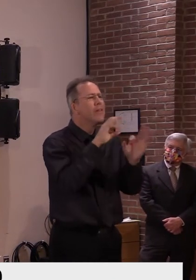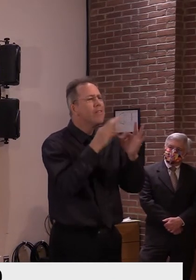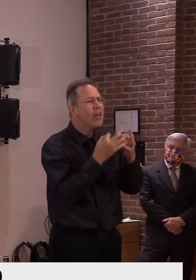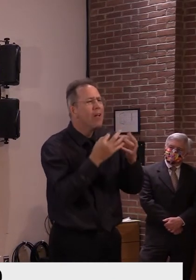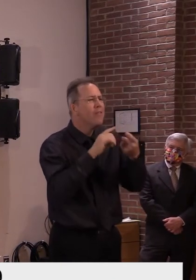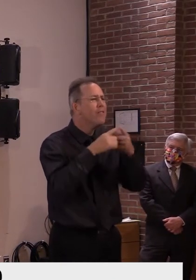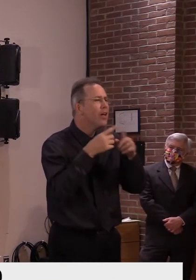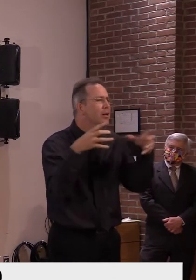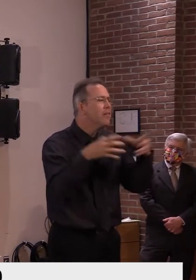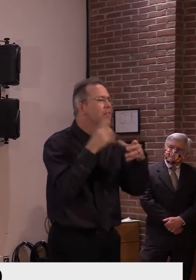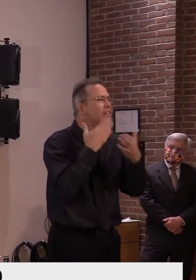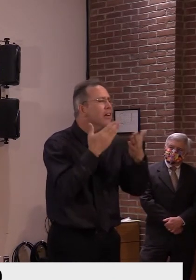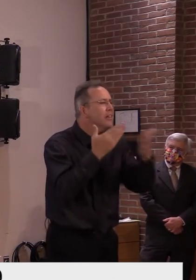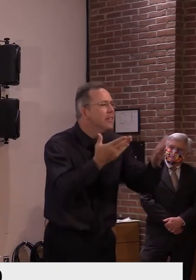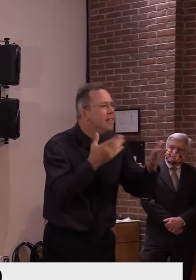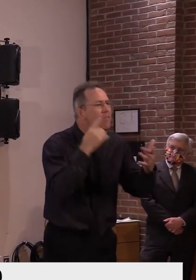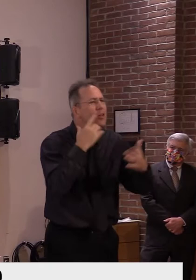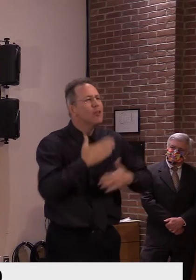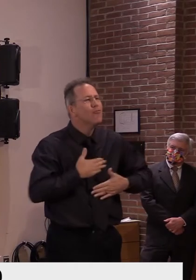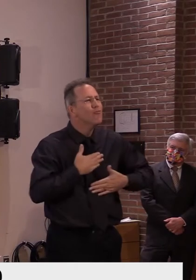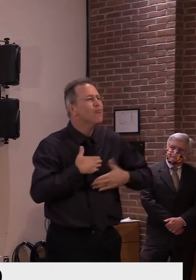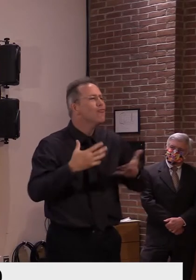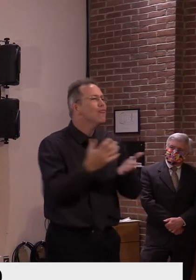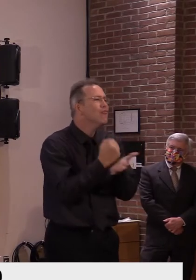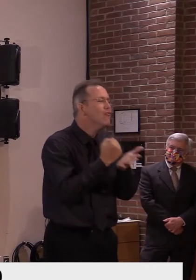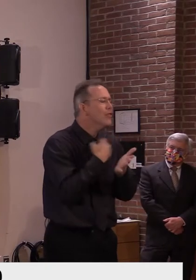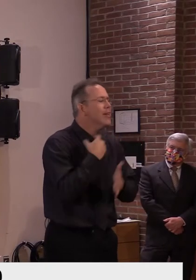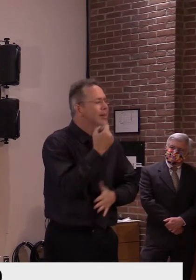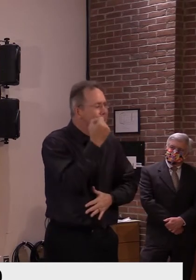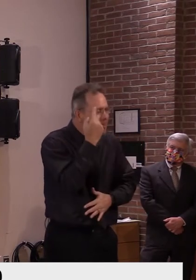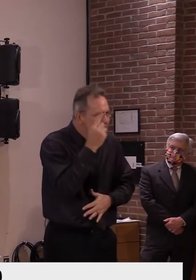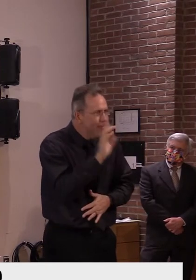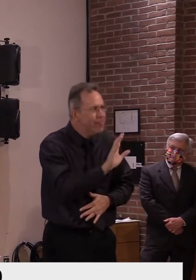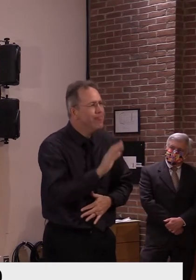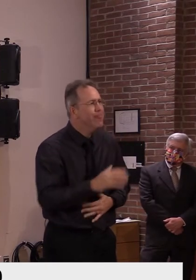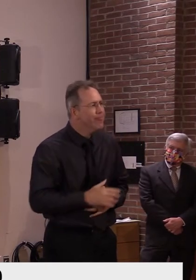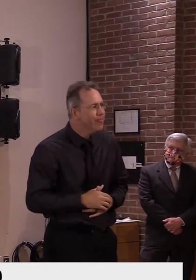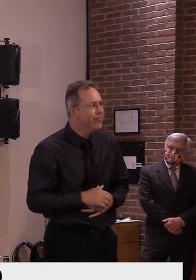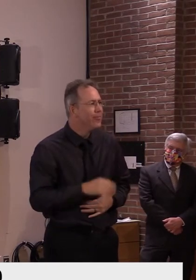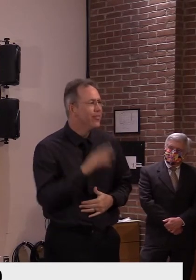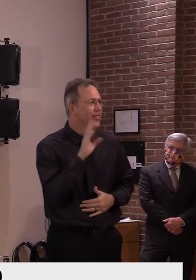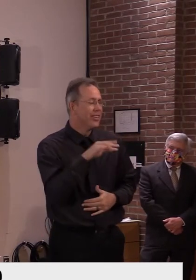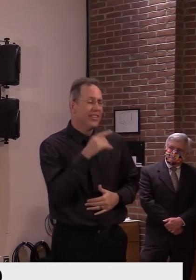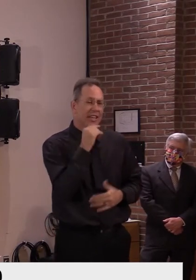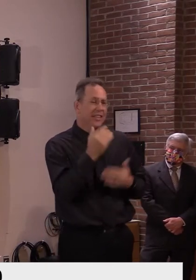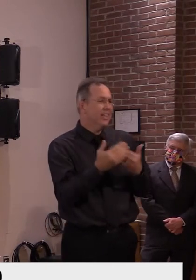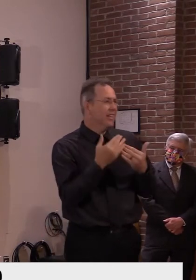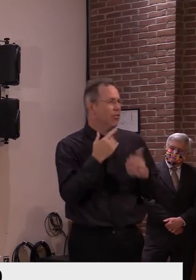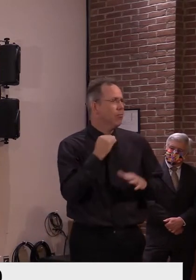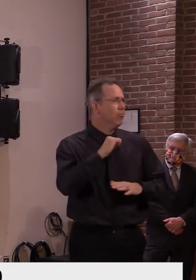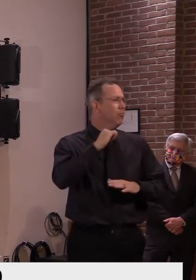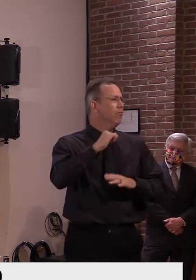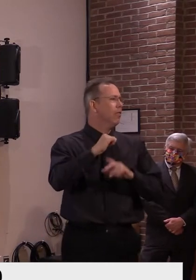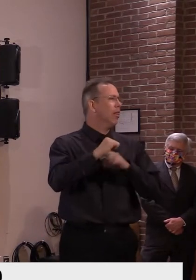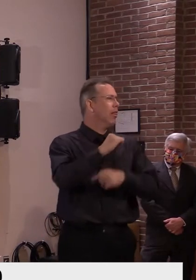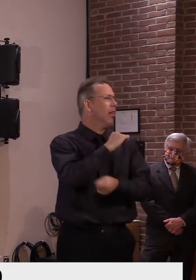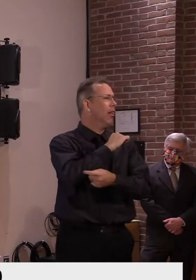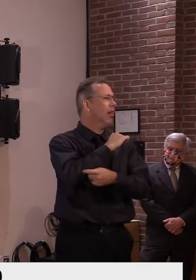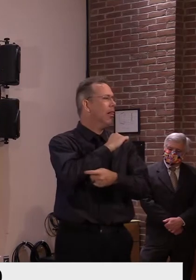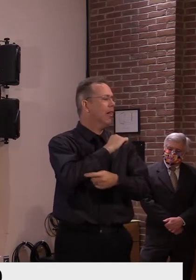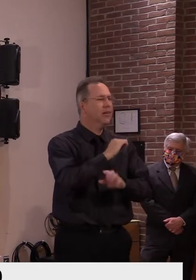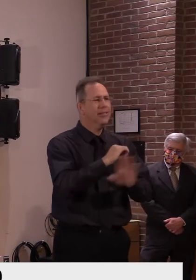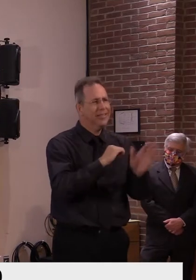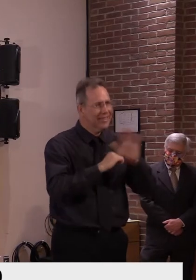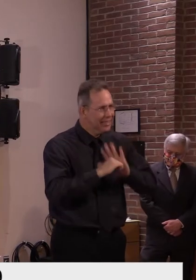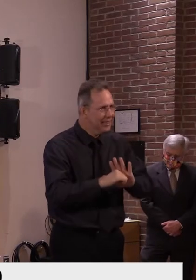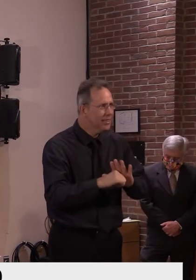choices at this time. Now you have to make your own decisions about what to do, whether it's on a weekend, whether